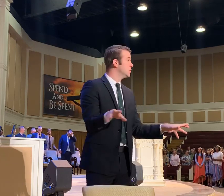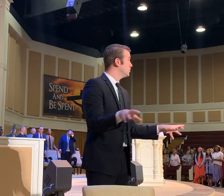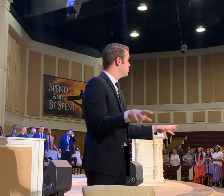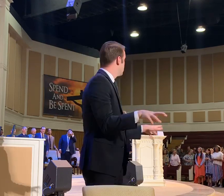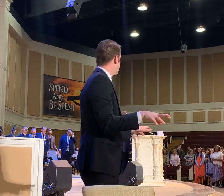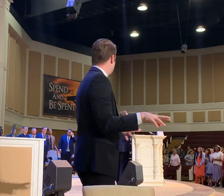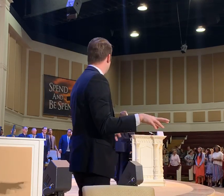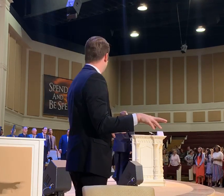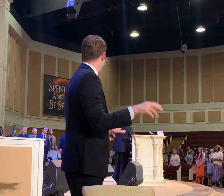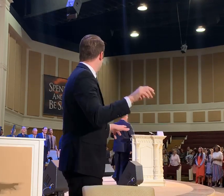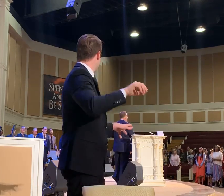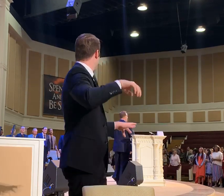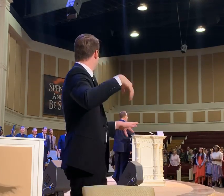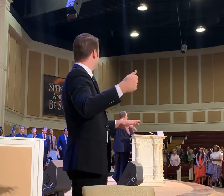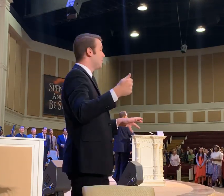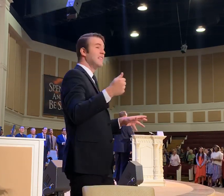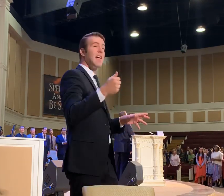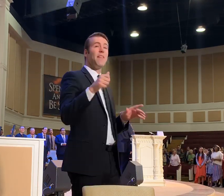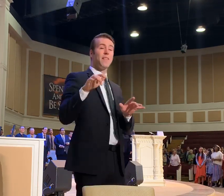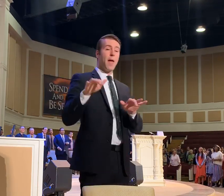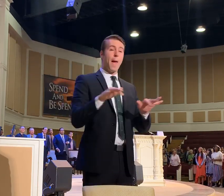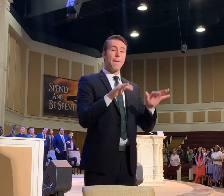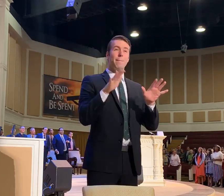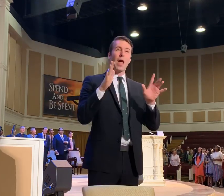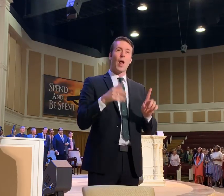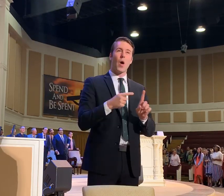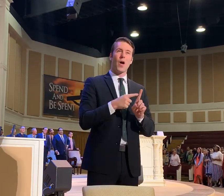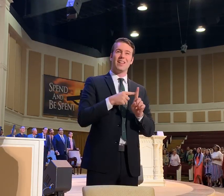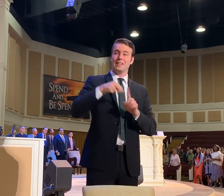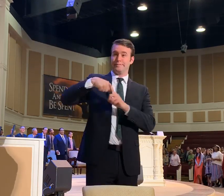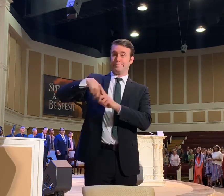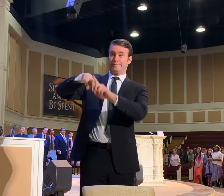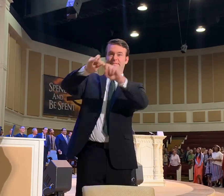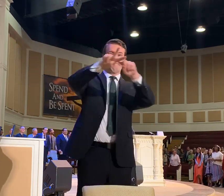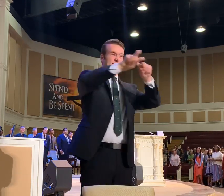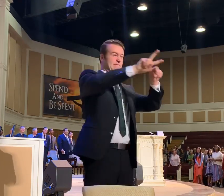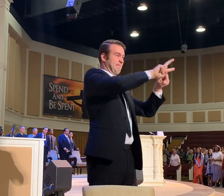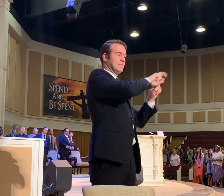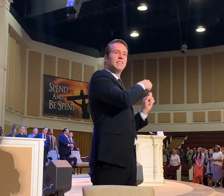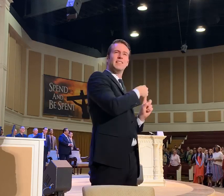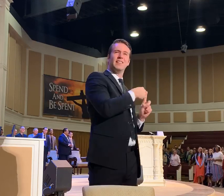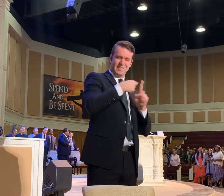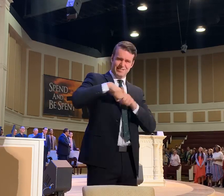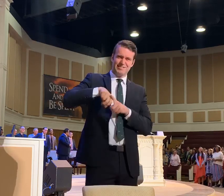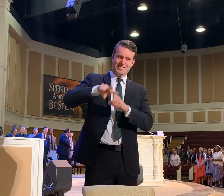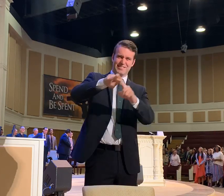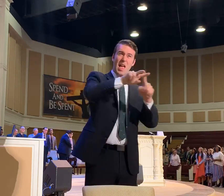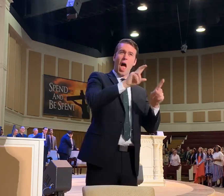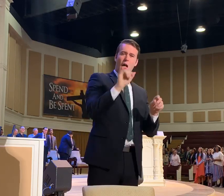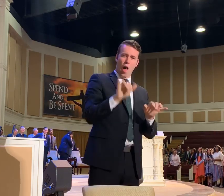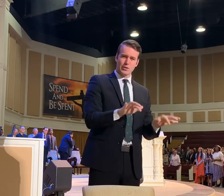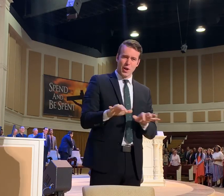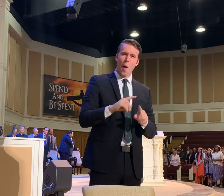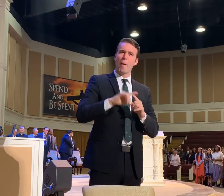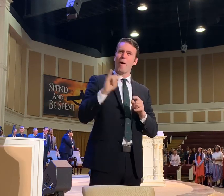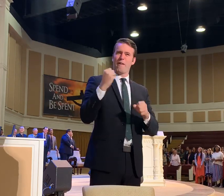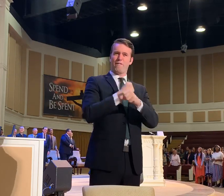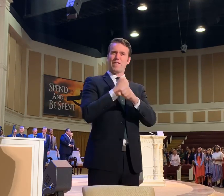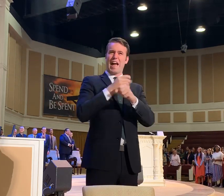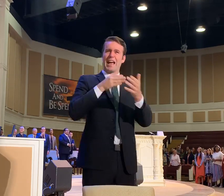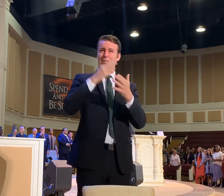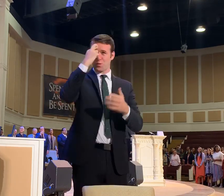our other piano player is like an acrobat swinging on ropes. I like piano players that can swing on ropes and fight Roman soldiers.